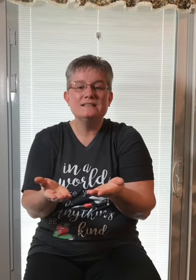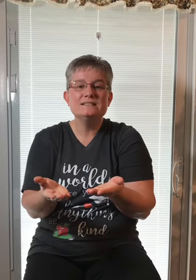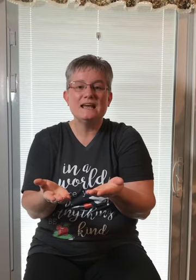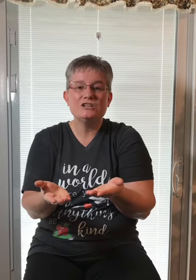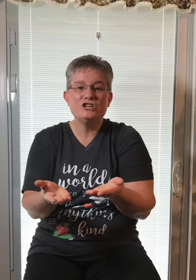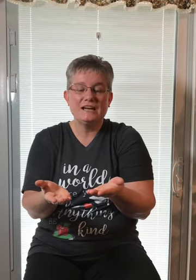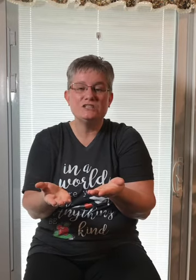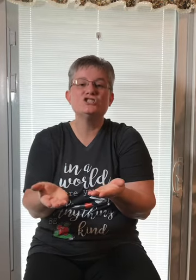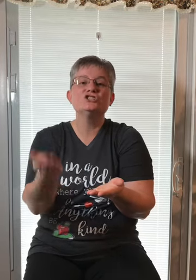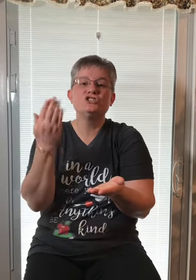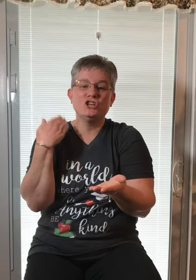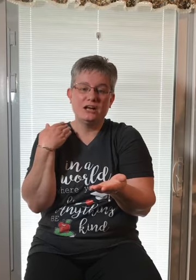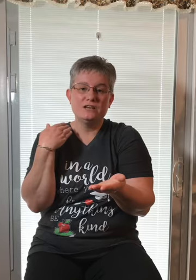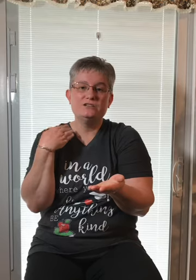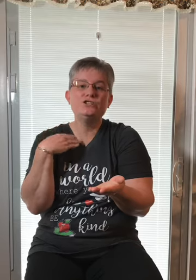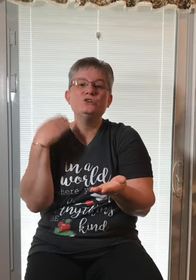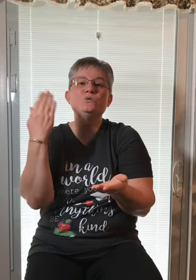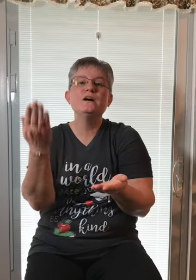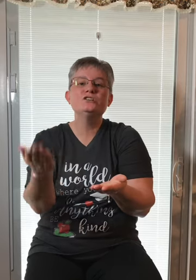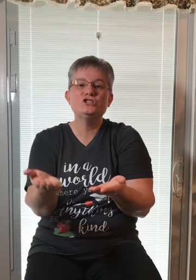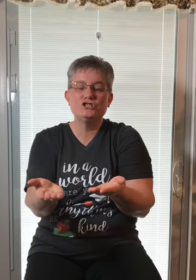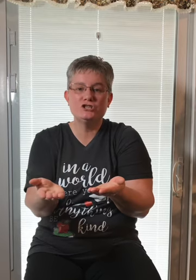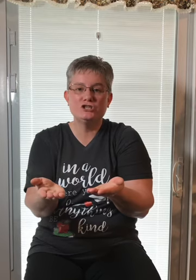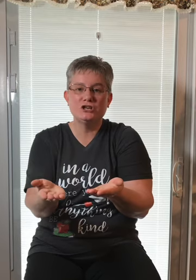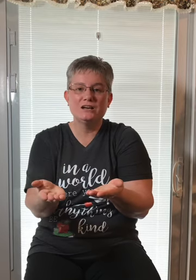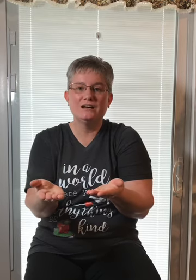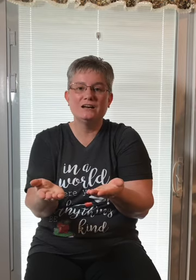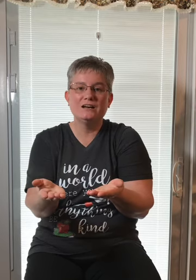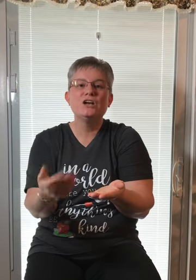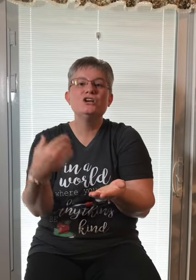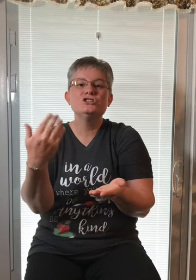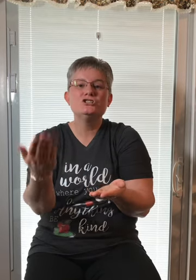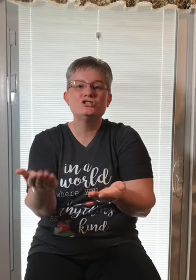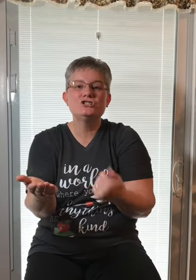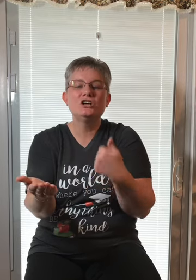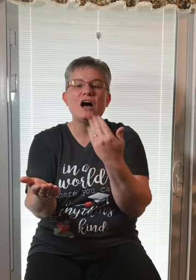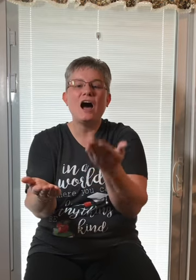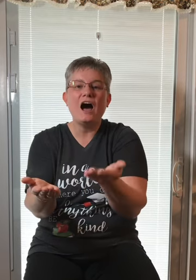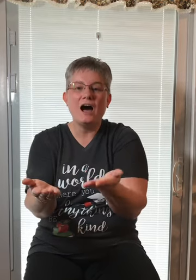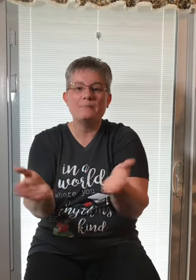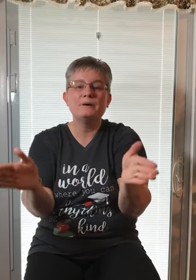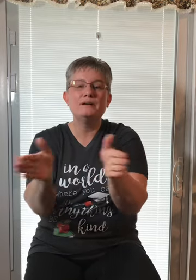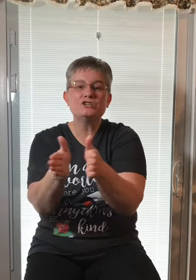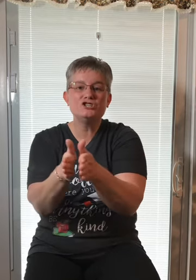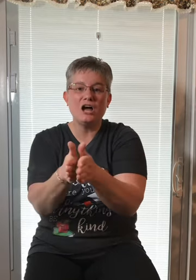Change ch to sh. Sh. Op. Shop.